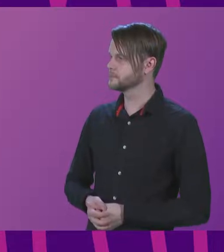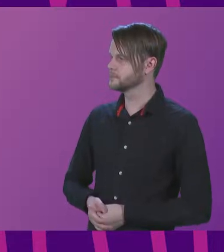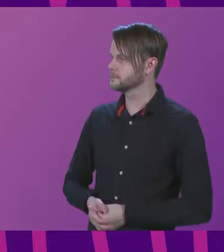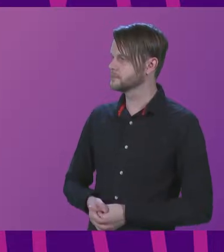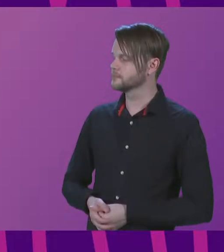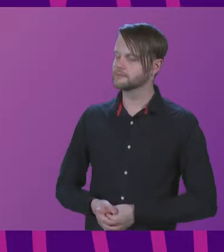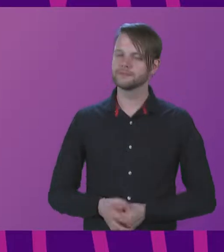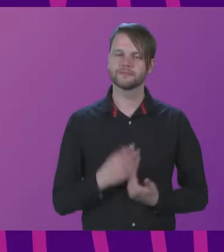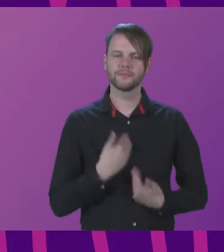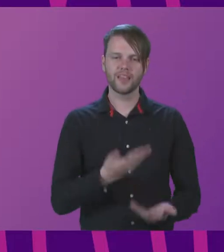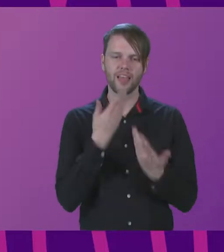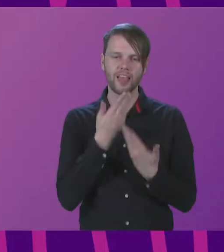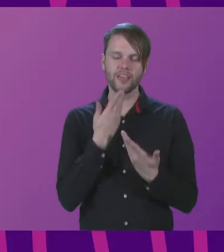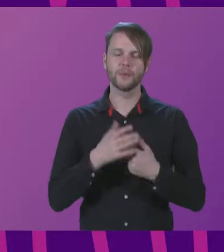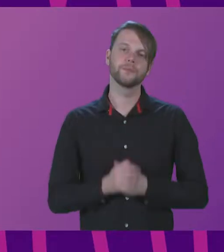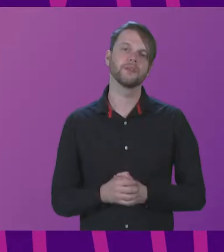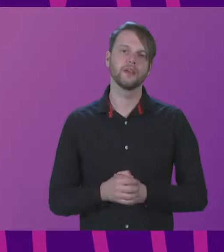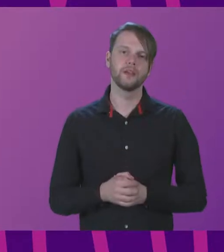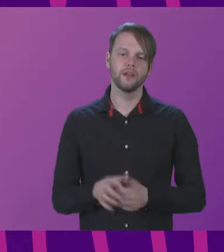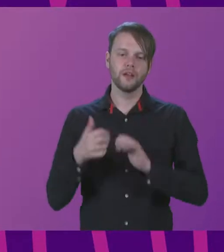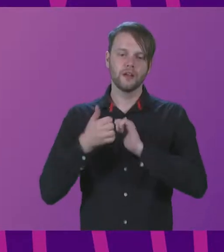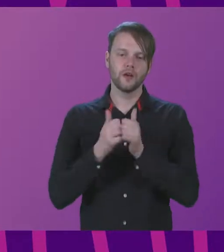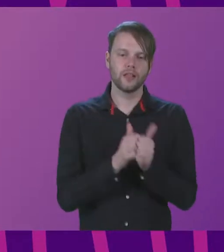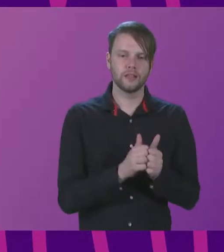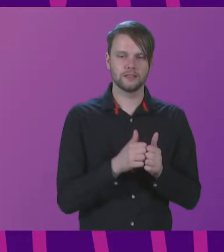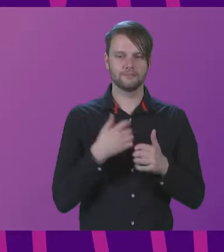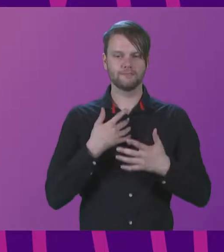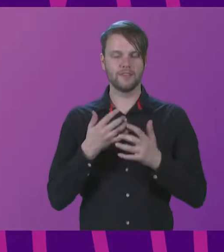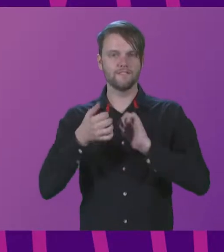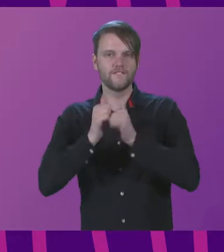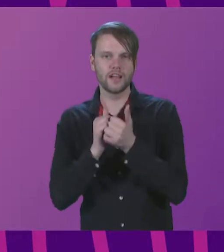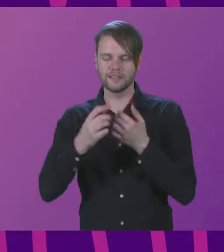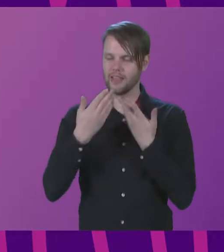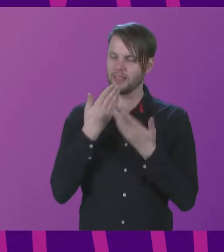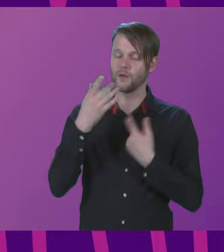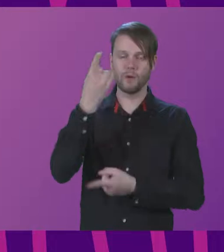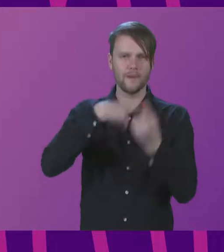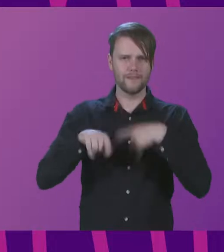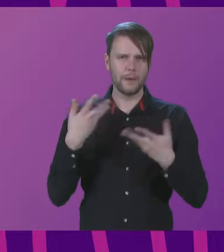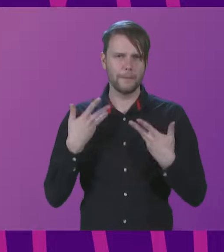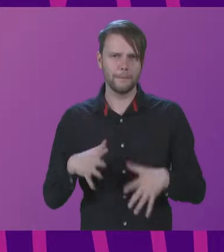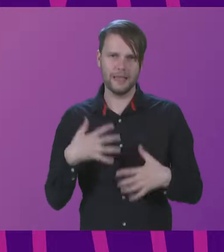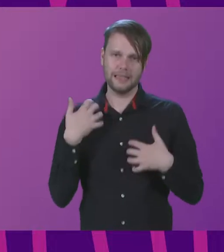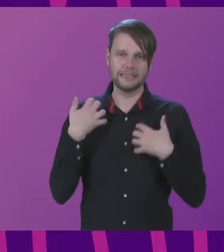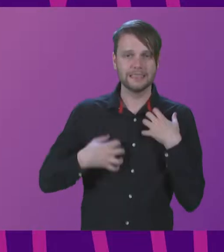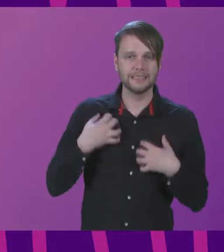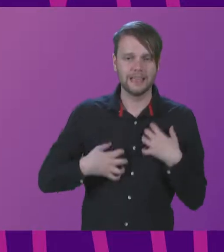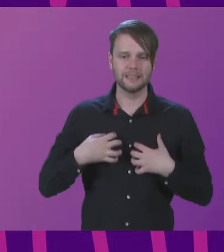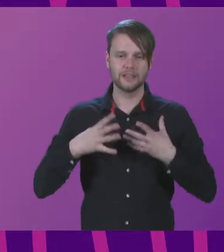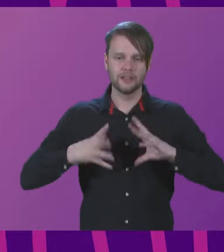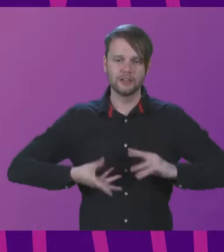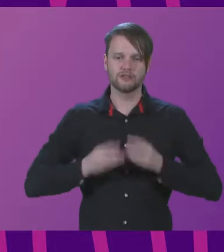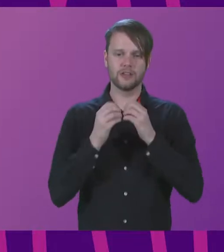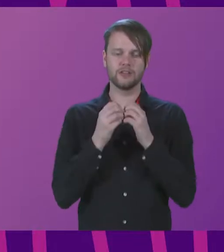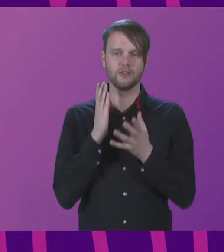Thank you very much, Presiding Officer, and colleagues, friends, thank you all for what has been an exciting, creative